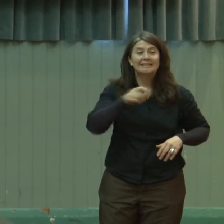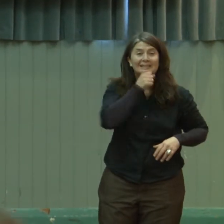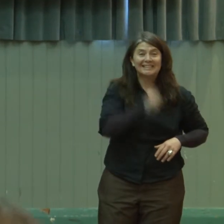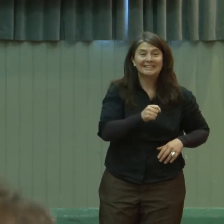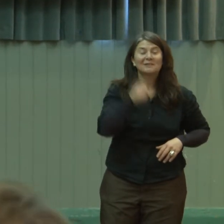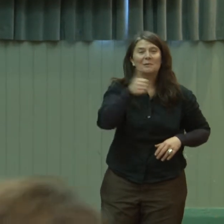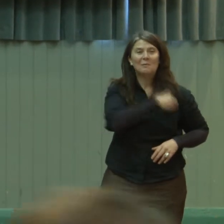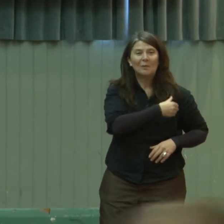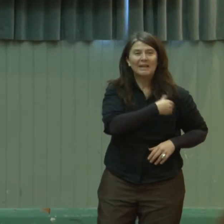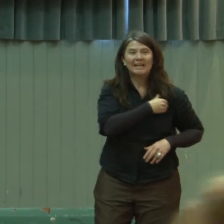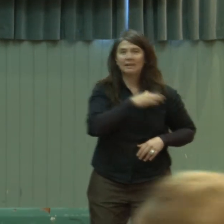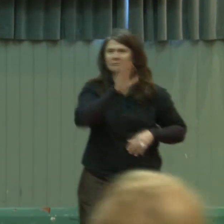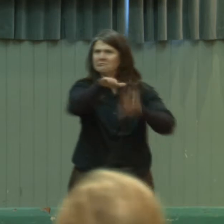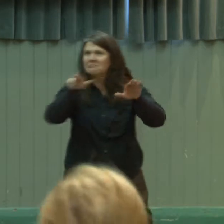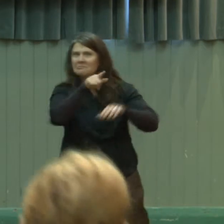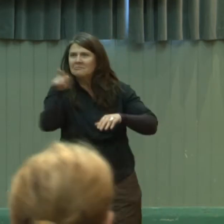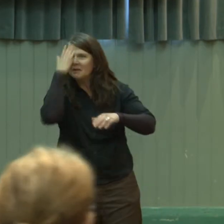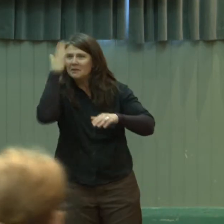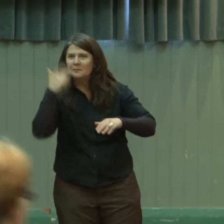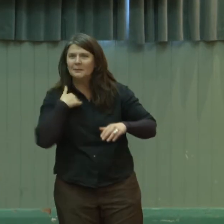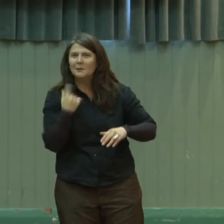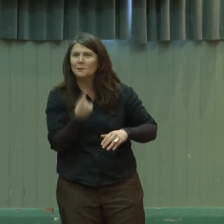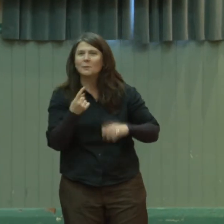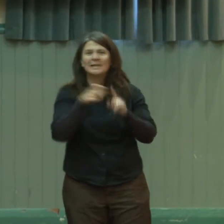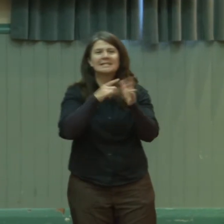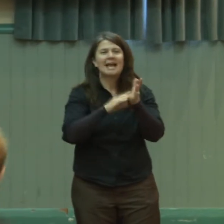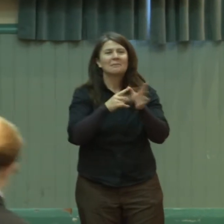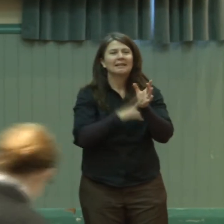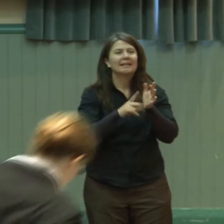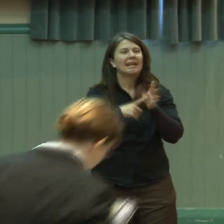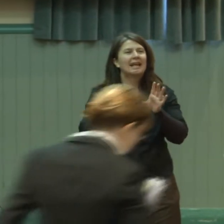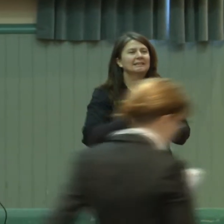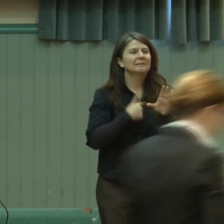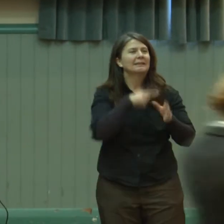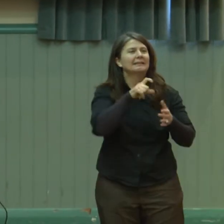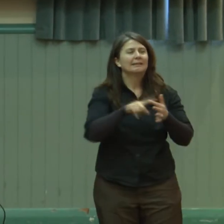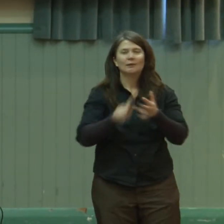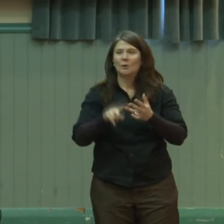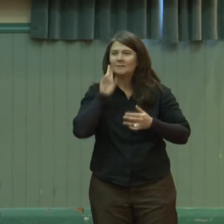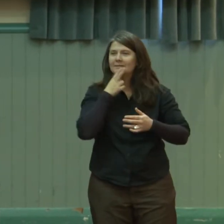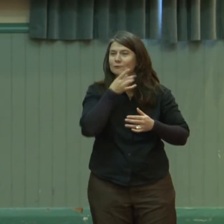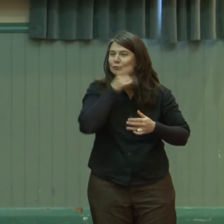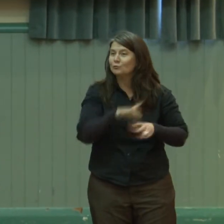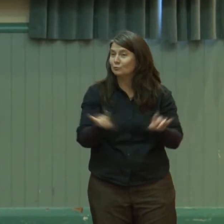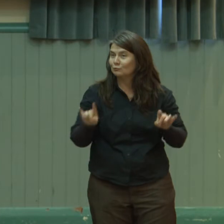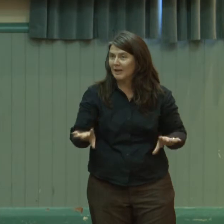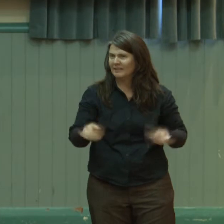For those of you who don't know me, I'm Damian Lacey, I'm the Chief Executive of Liberal Troop in Australia. Welcome to this workshop this